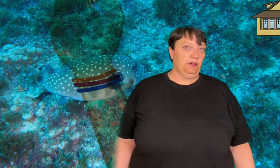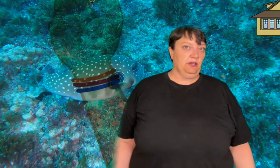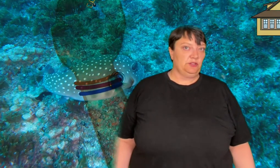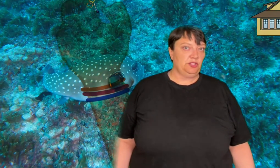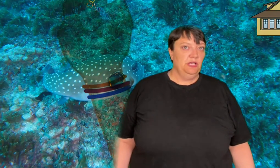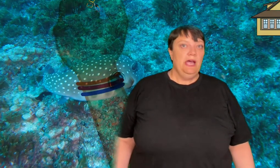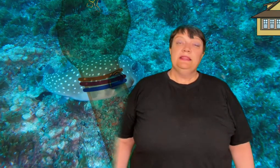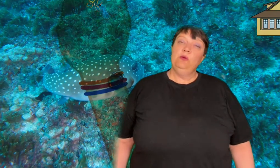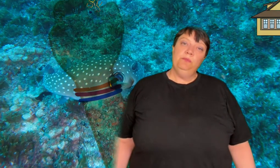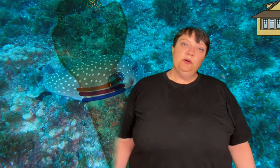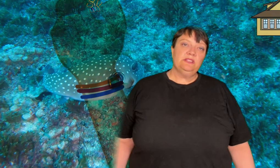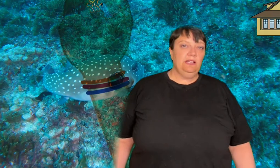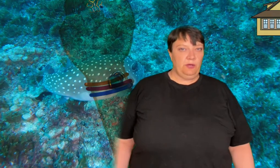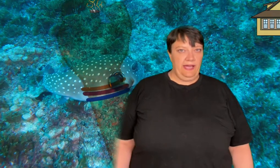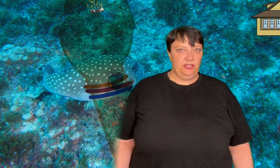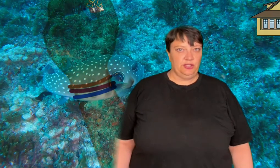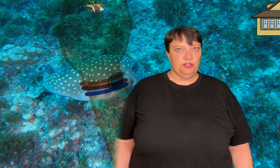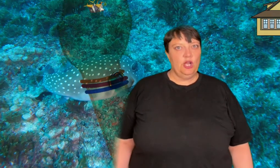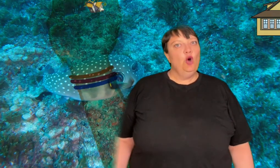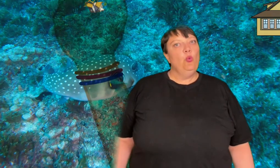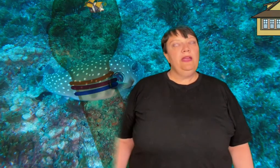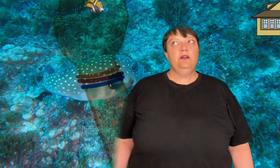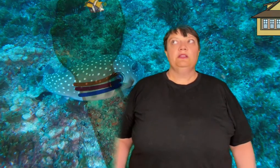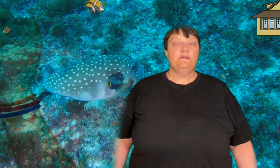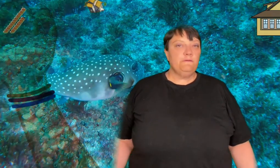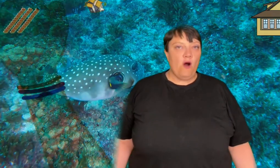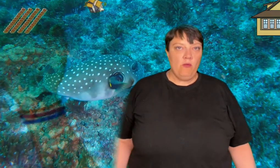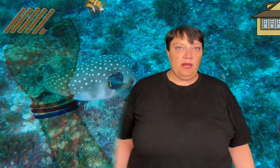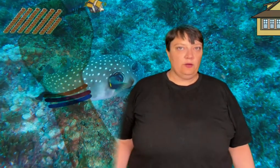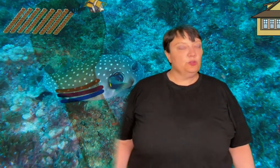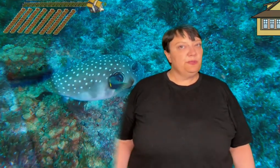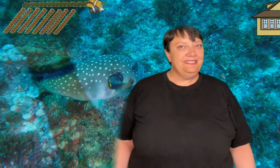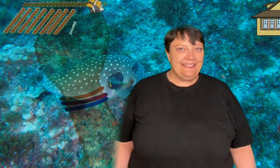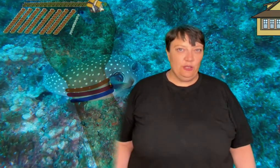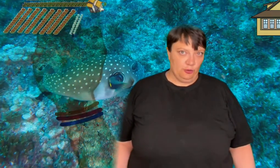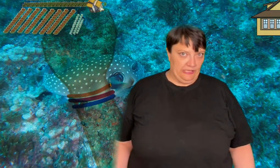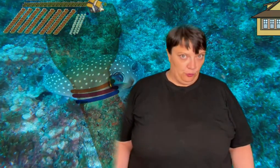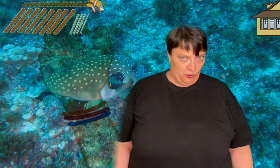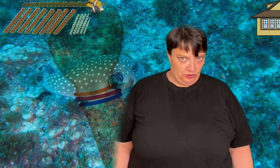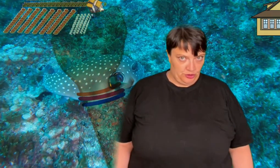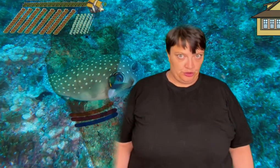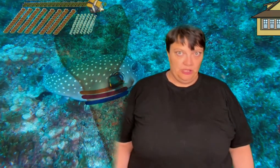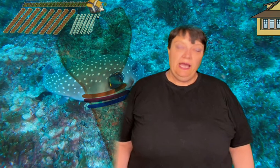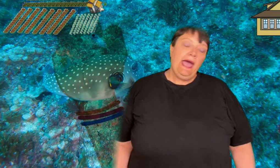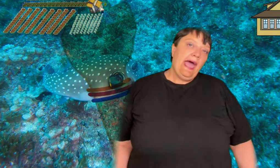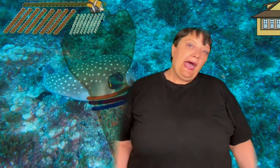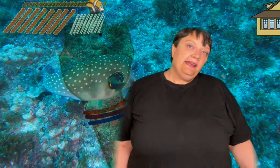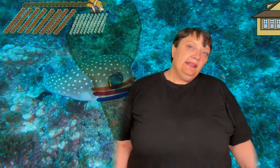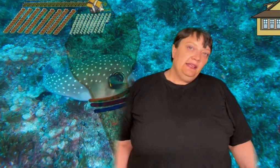around agriculture. They were built in locations where the farmland was particularly rich